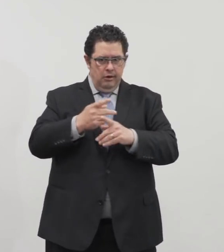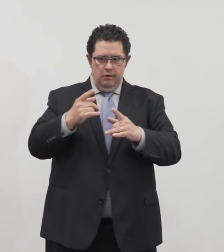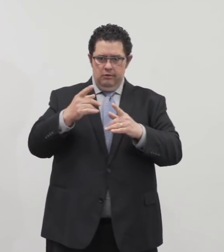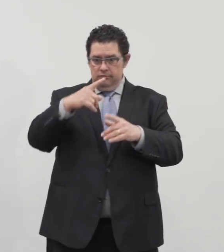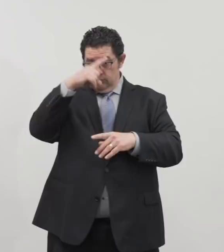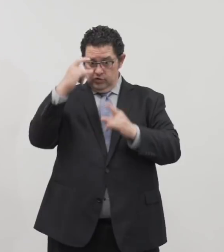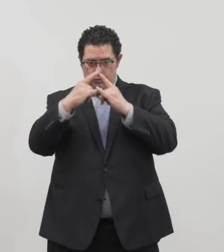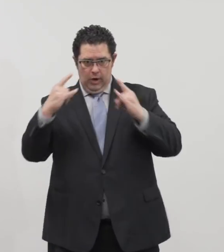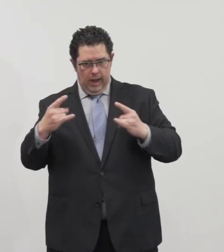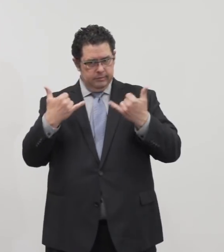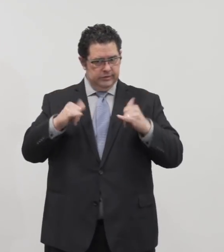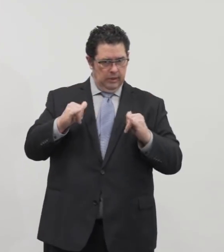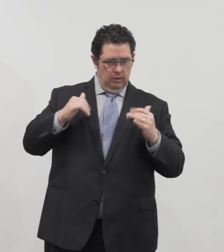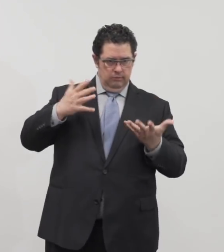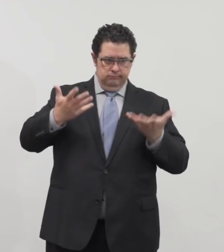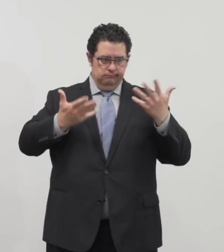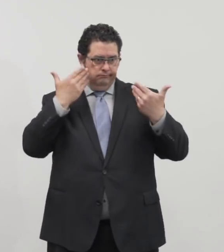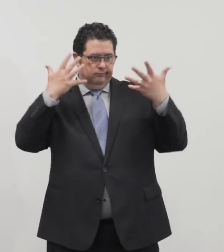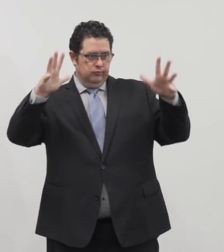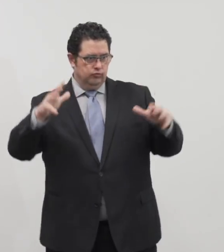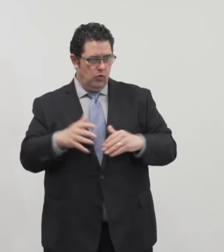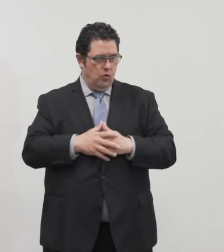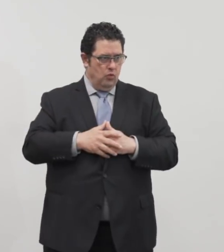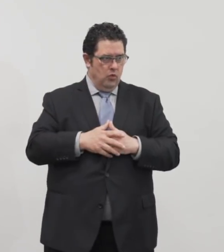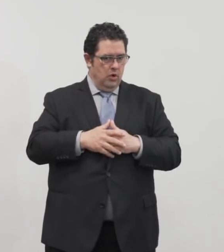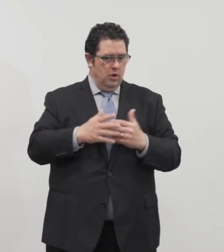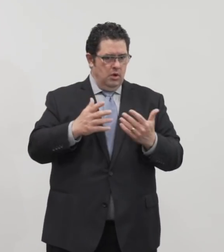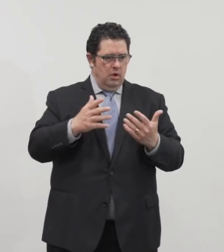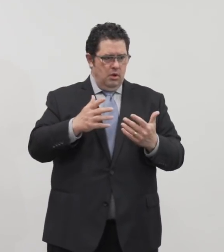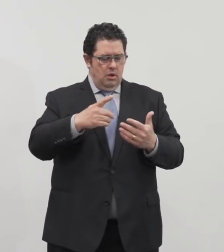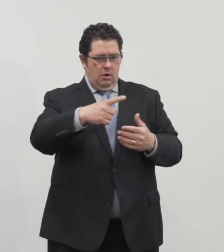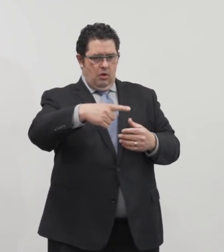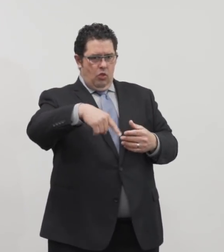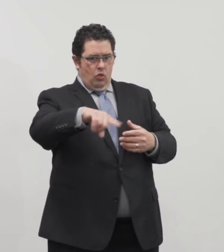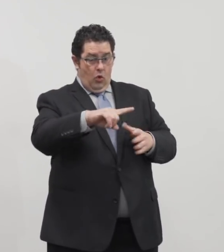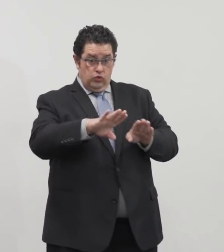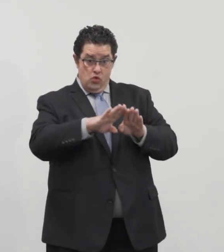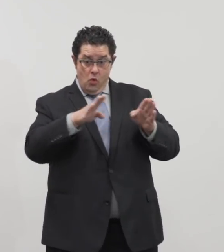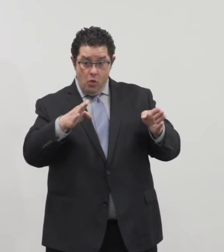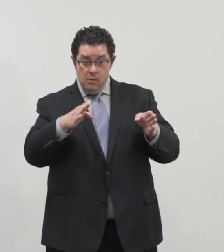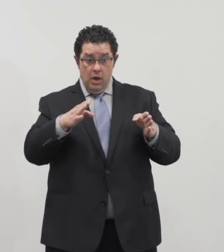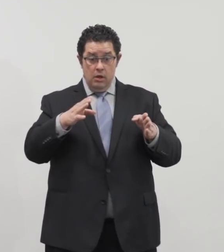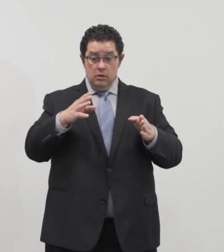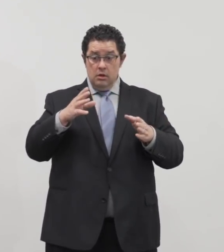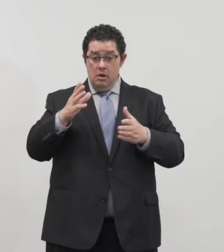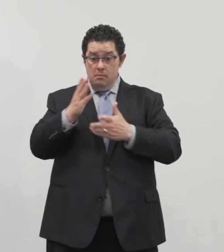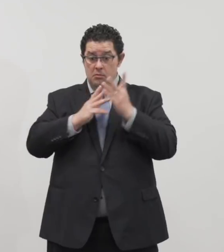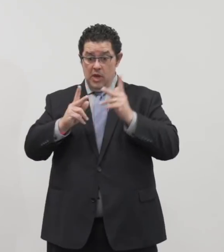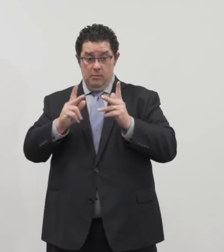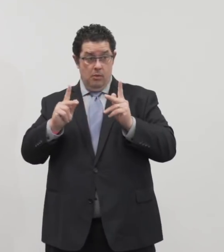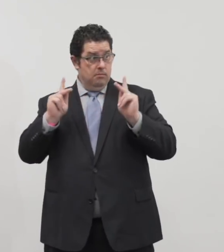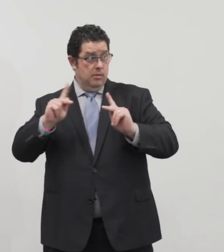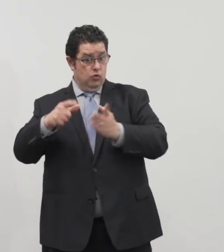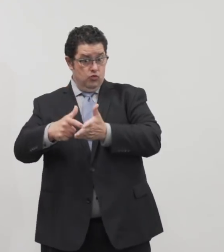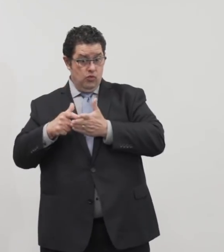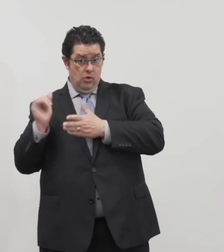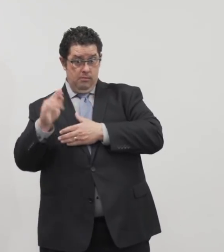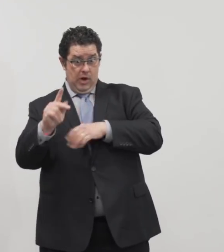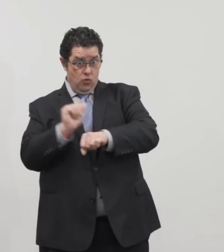these businesses that you list here open and start requiring people to go back to work, aren't you, like, creating